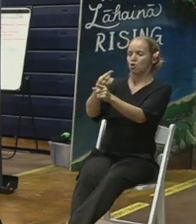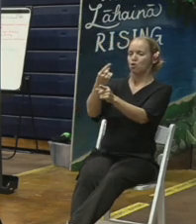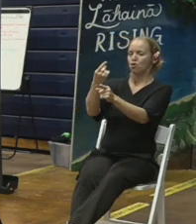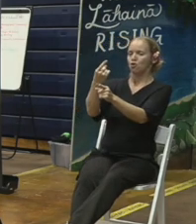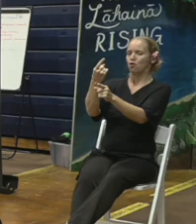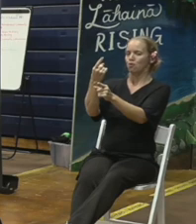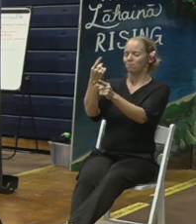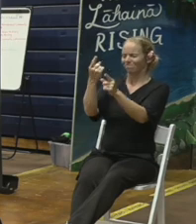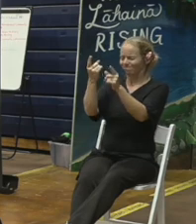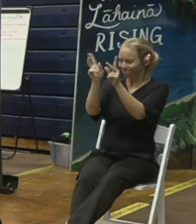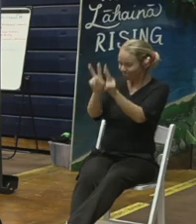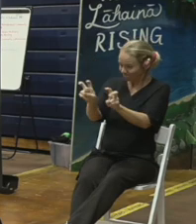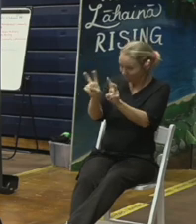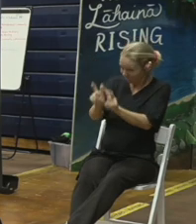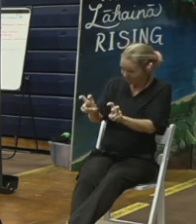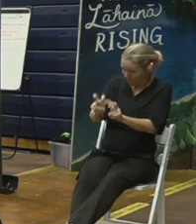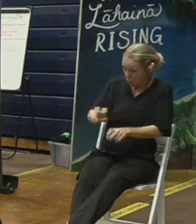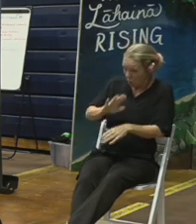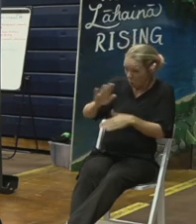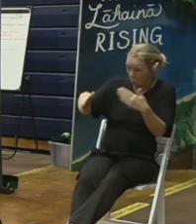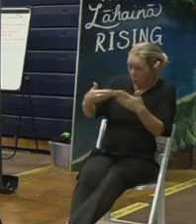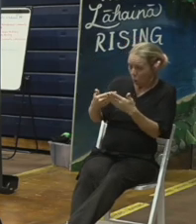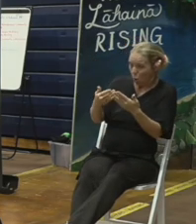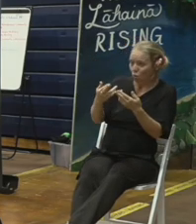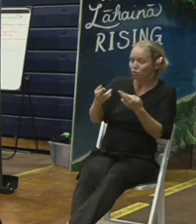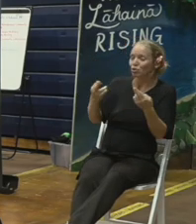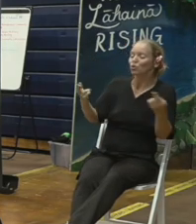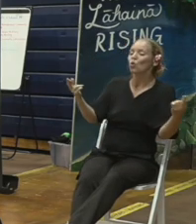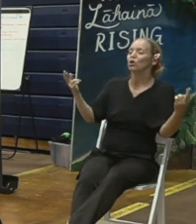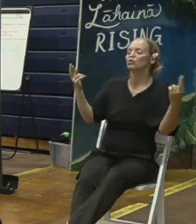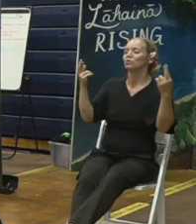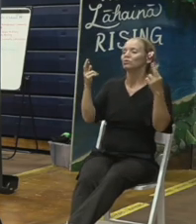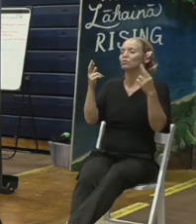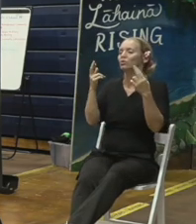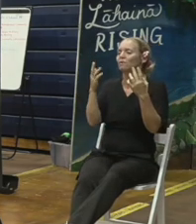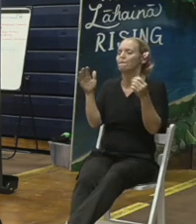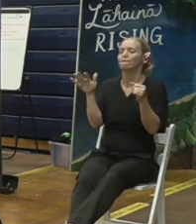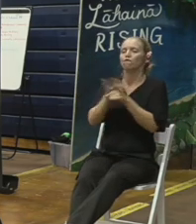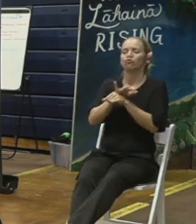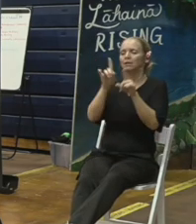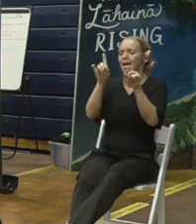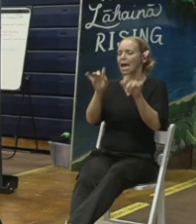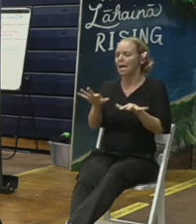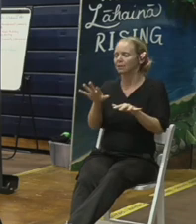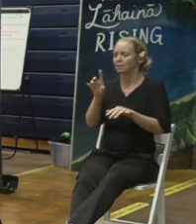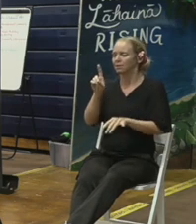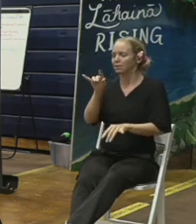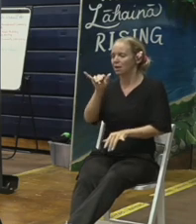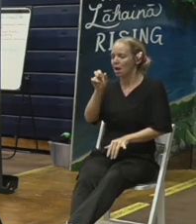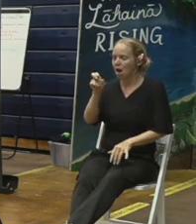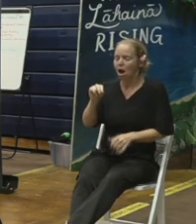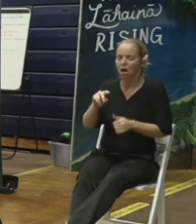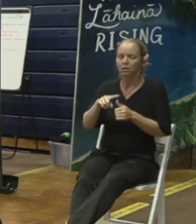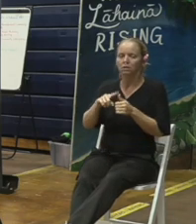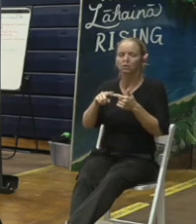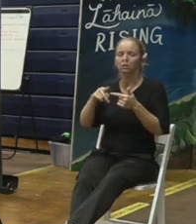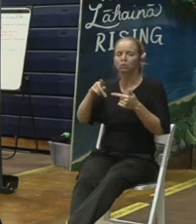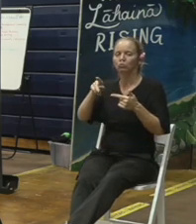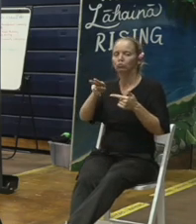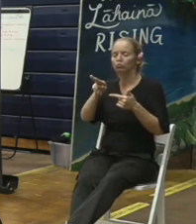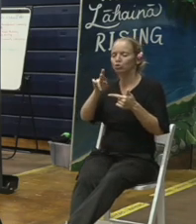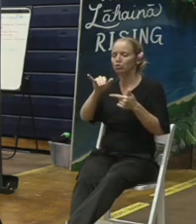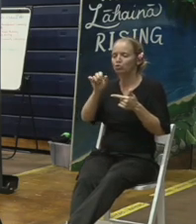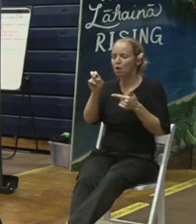exhaustion of all the resources to be able to do complete tests for dioxin furons to educate our